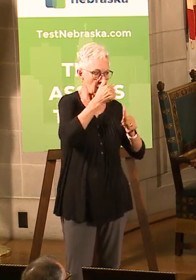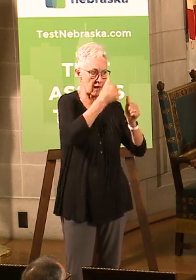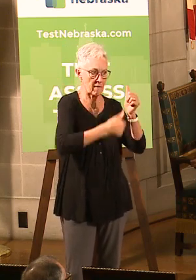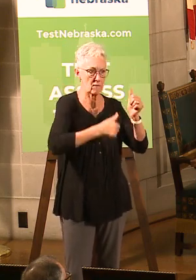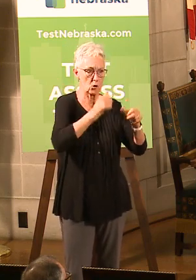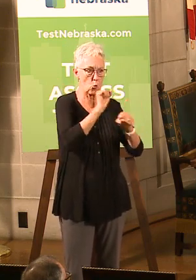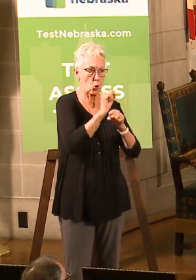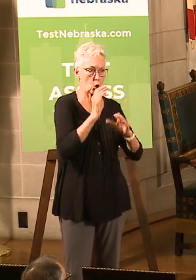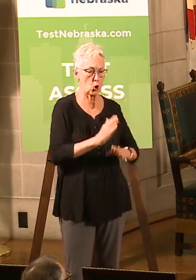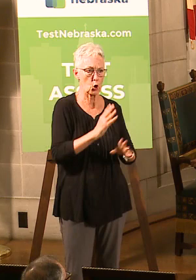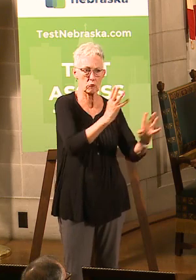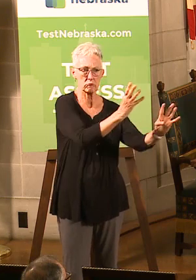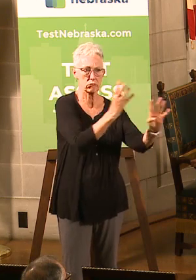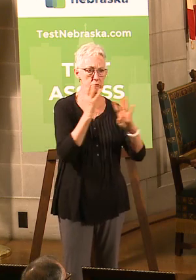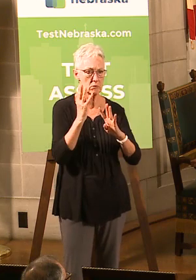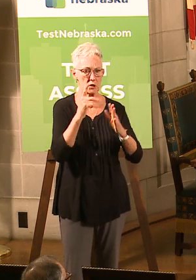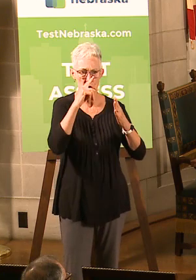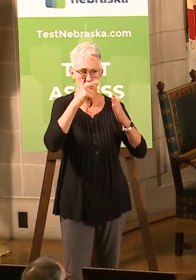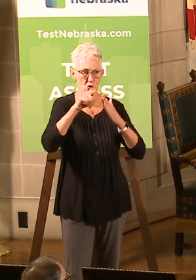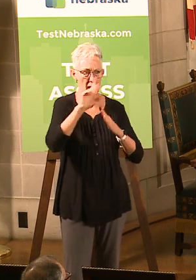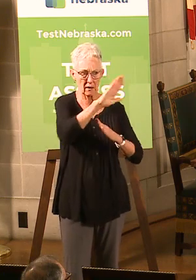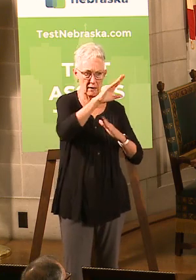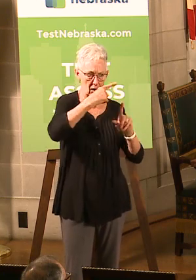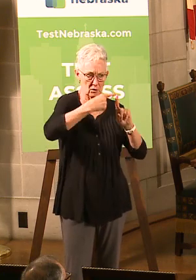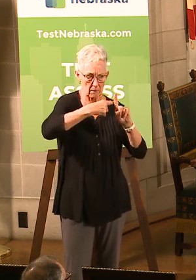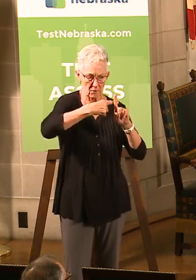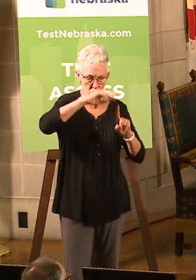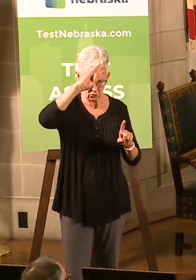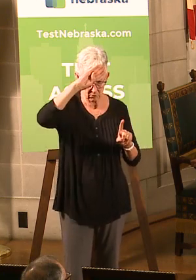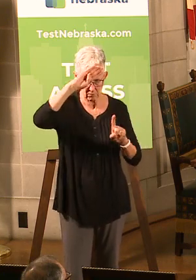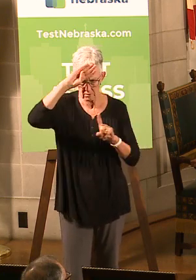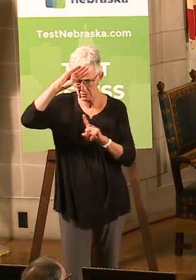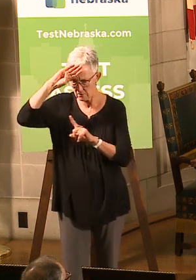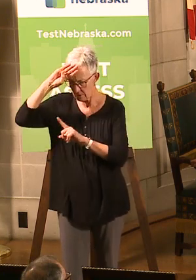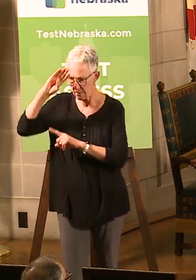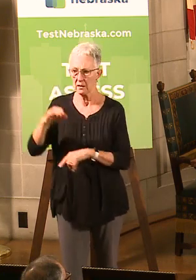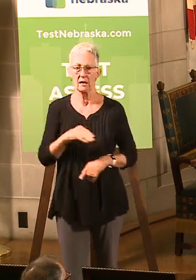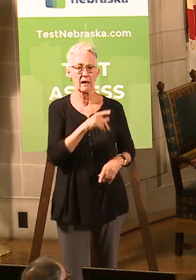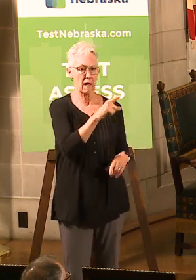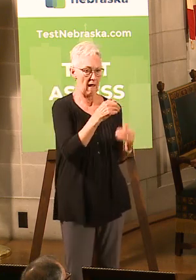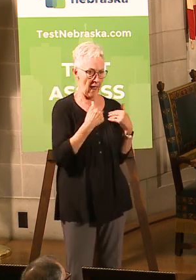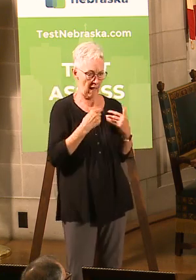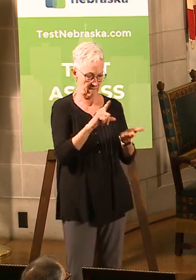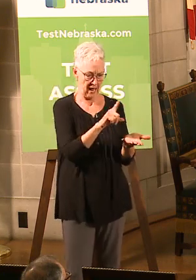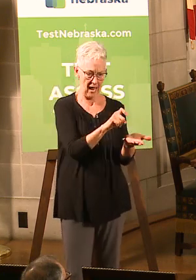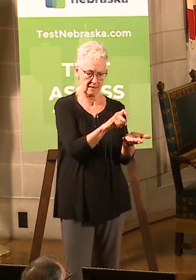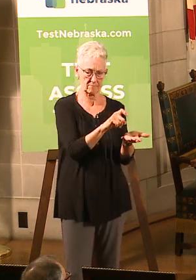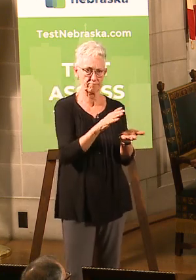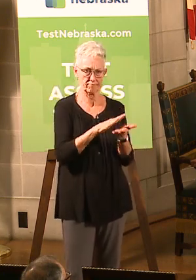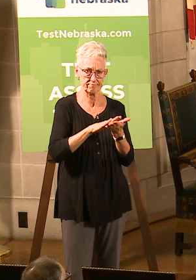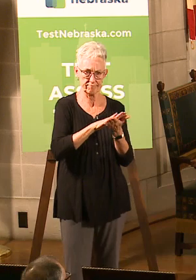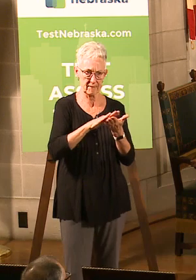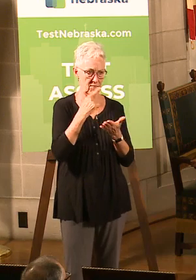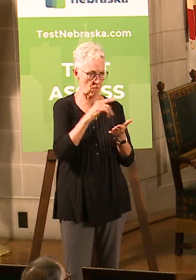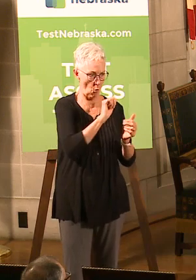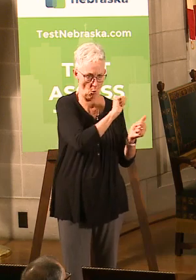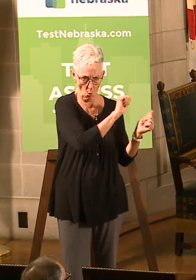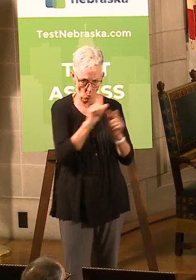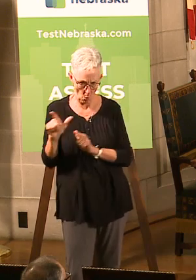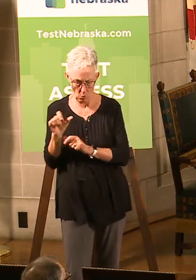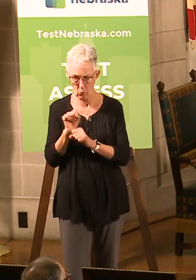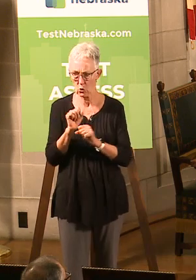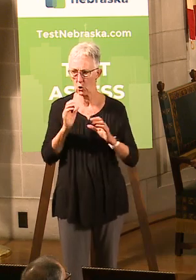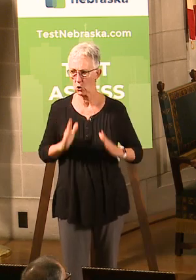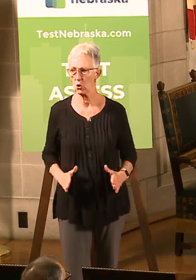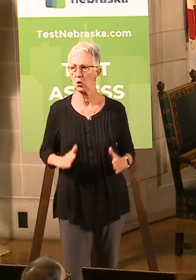to changing their air handling conditions, to more hand sanitizer, to putting up plexiglass between workstations, to putting plastic in lunch rooms